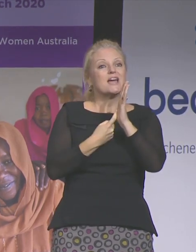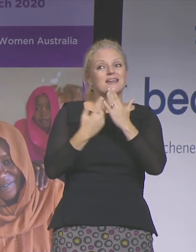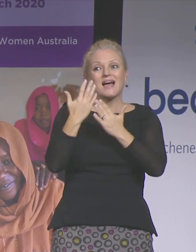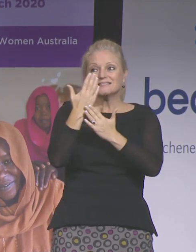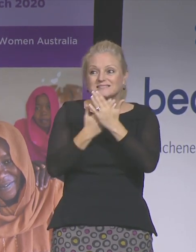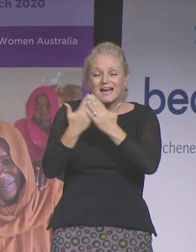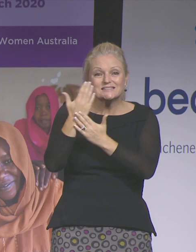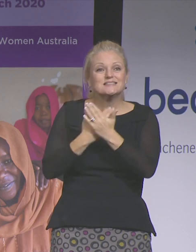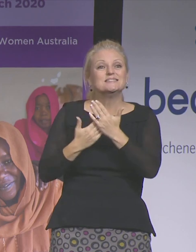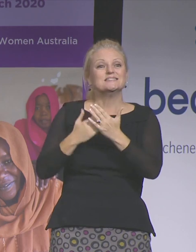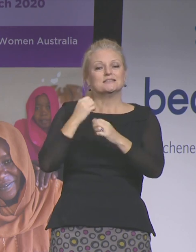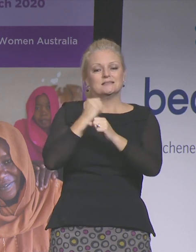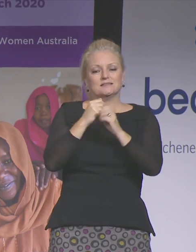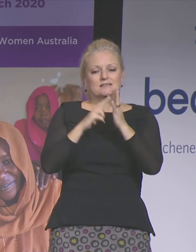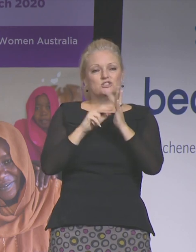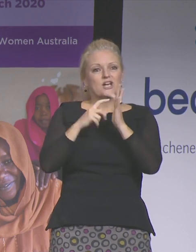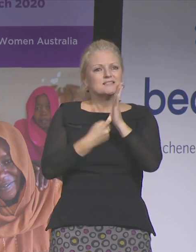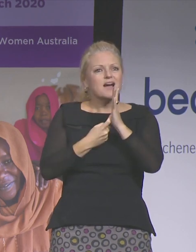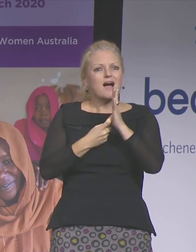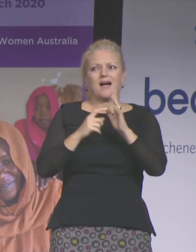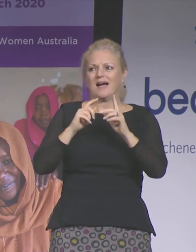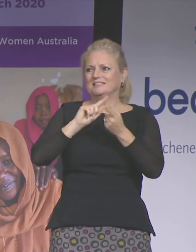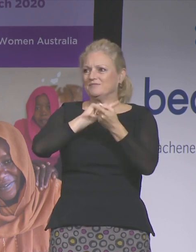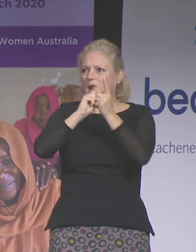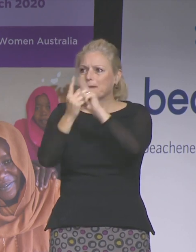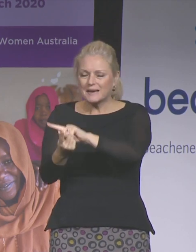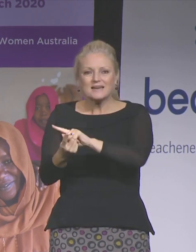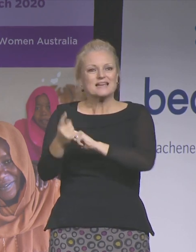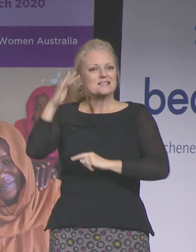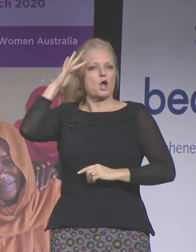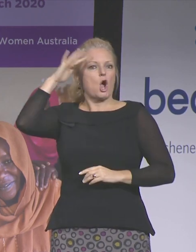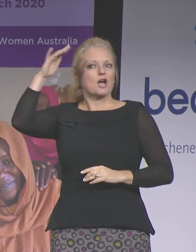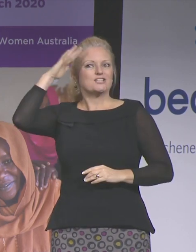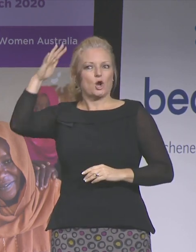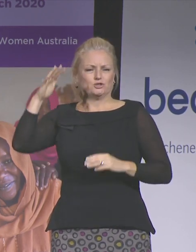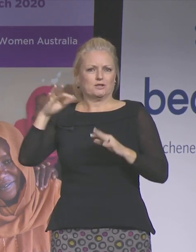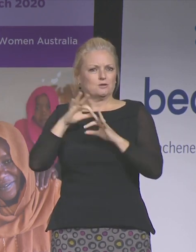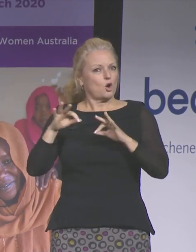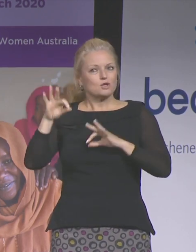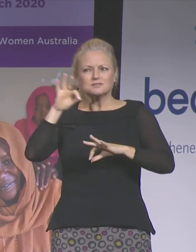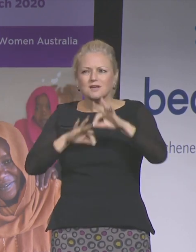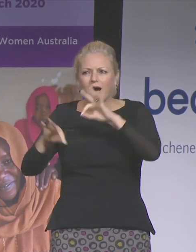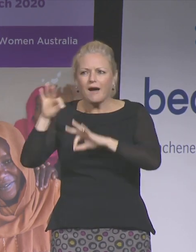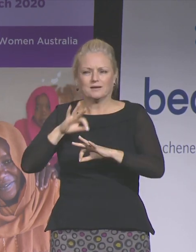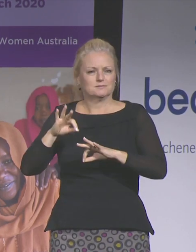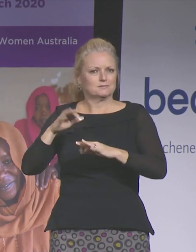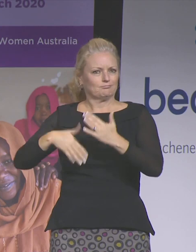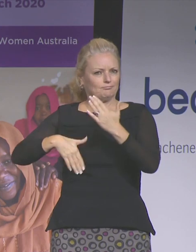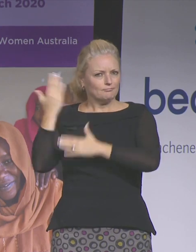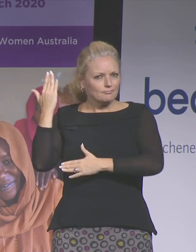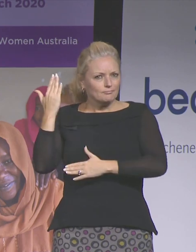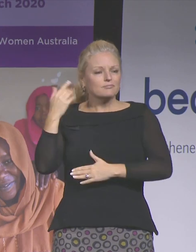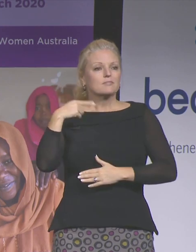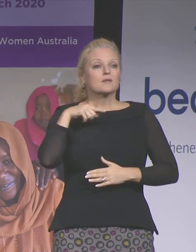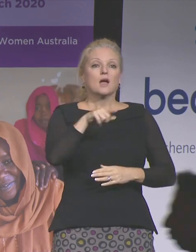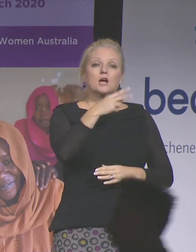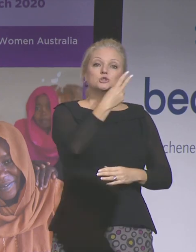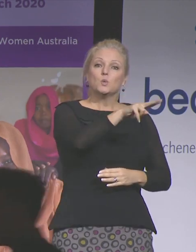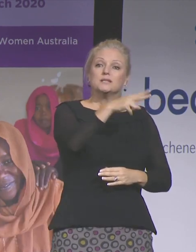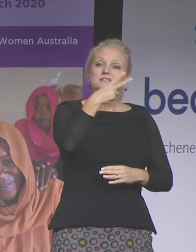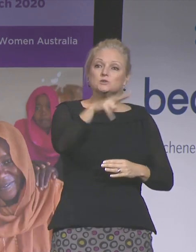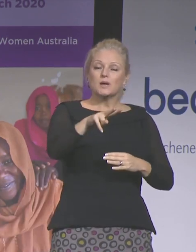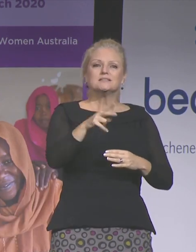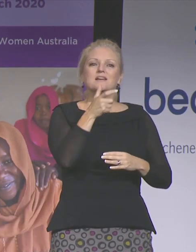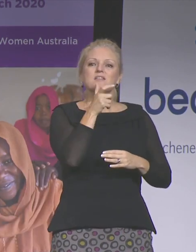is an ideology, not a science. Why is it that in 2020 the term gender